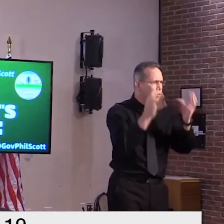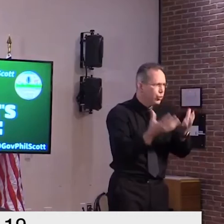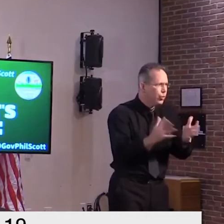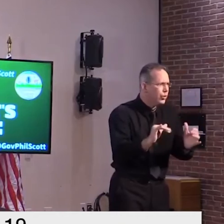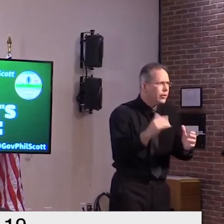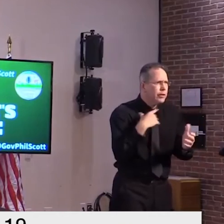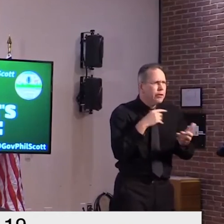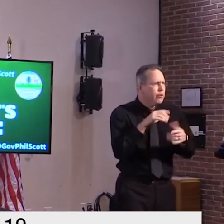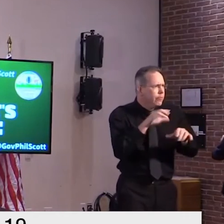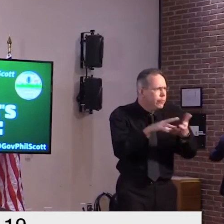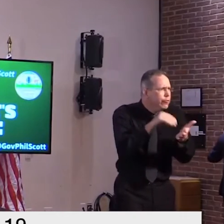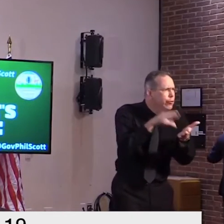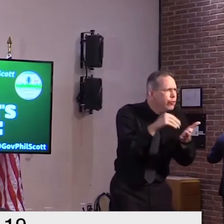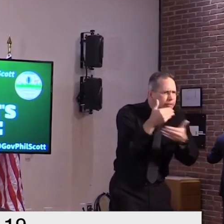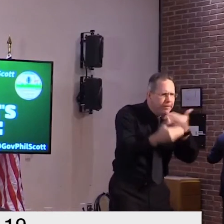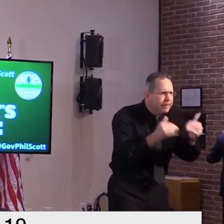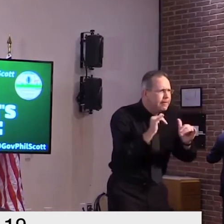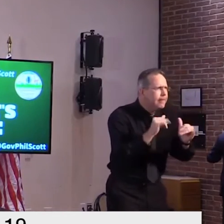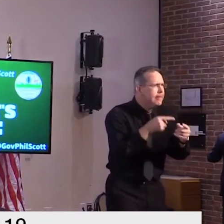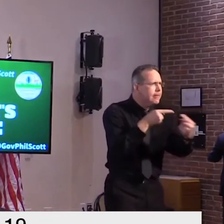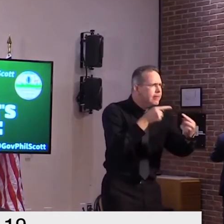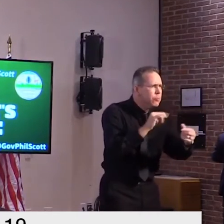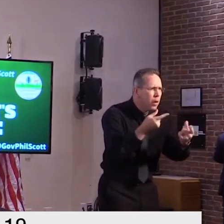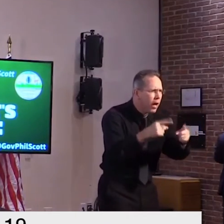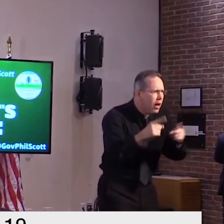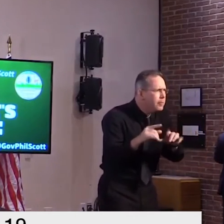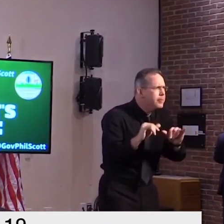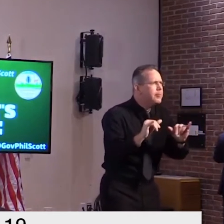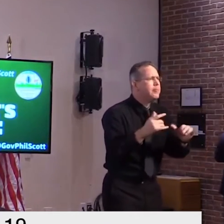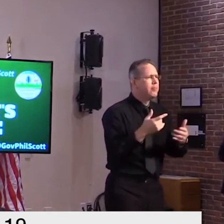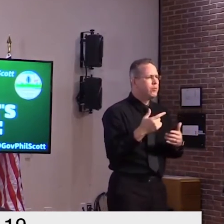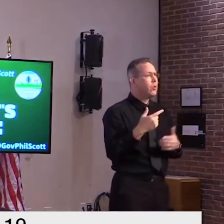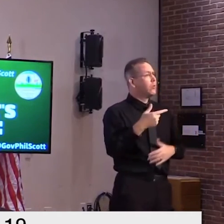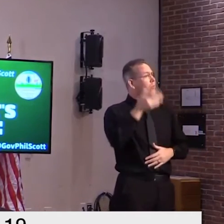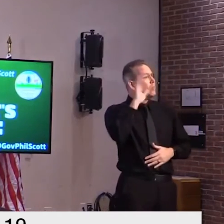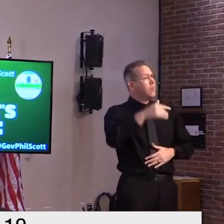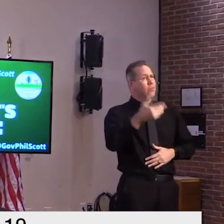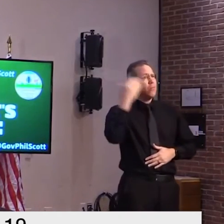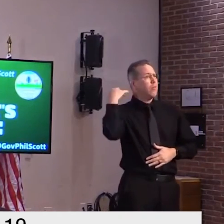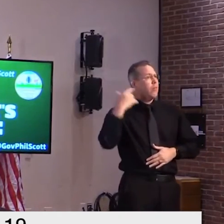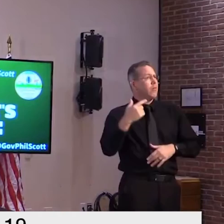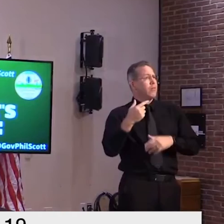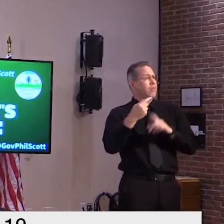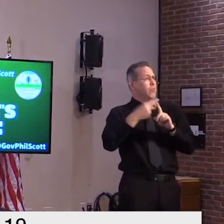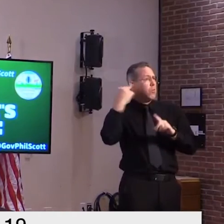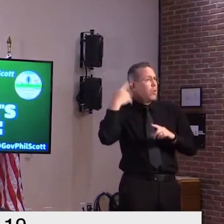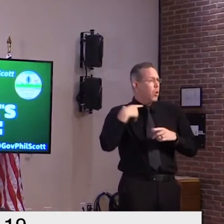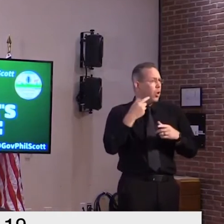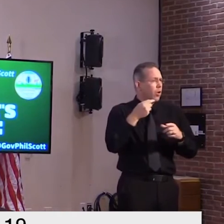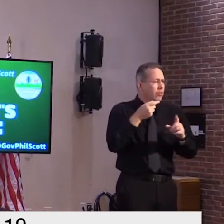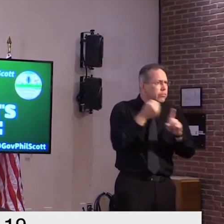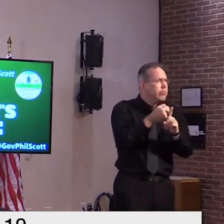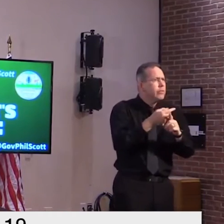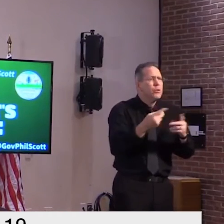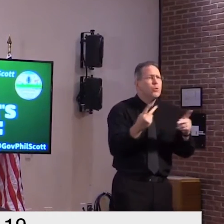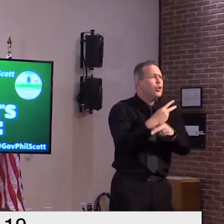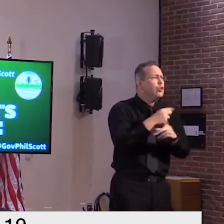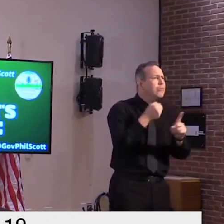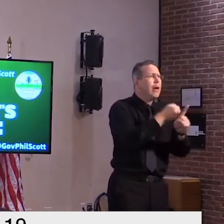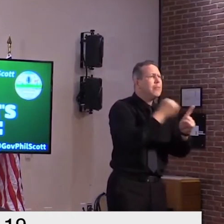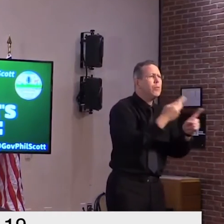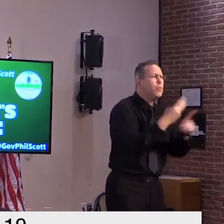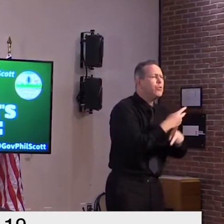one thing that's been clear from the beginning is most dangerous to those over the age of 65 with chronic conditions